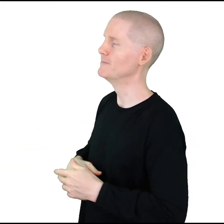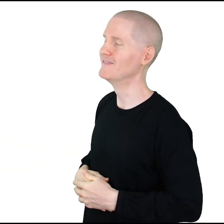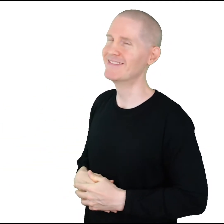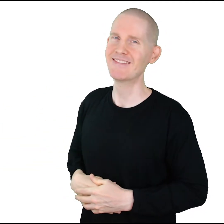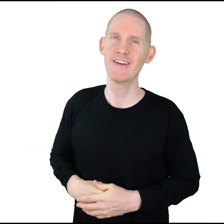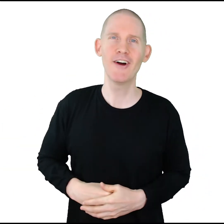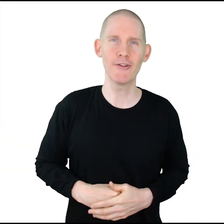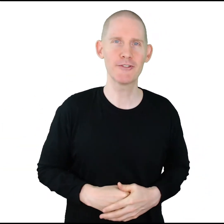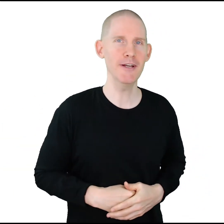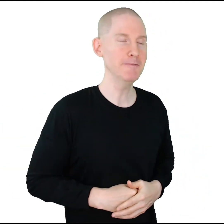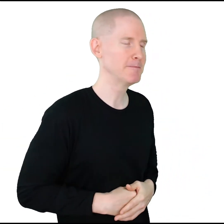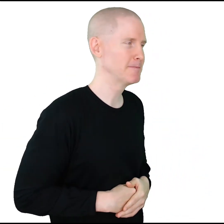Other side.